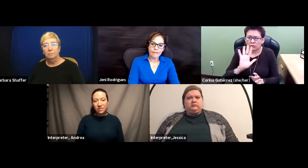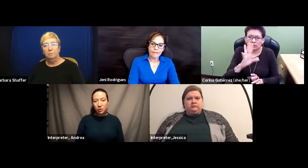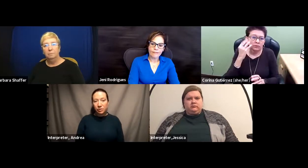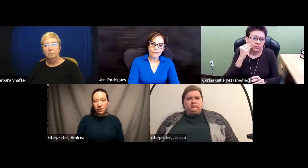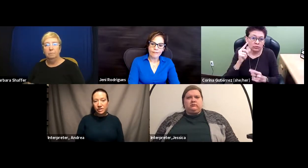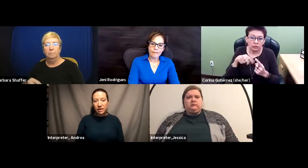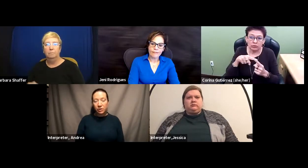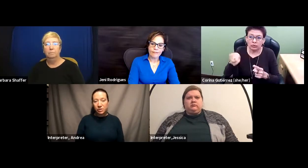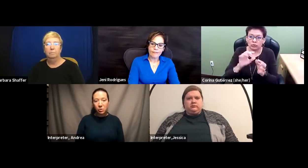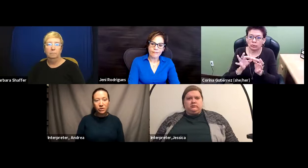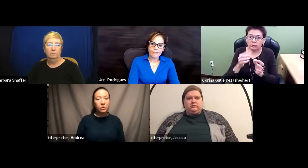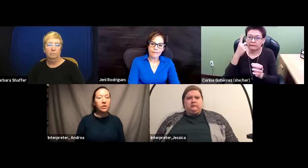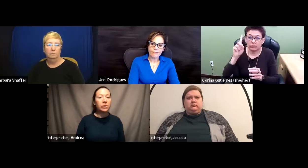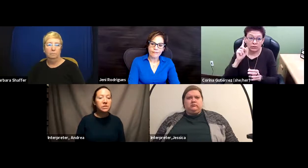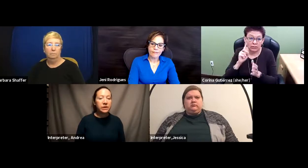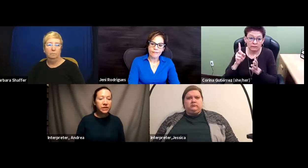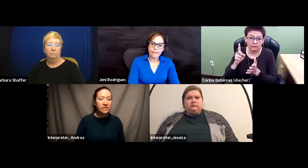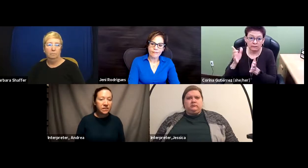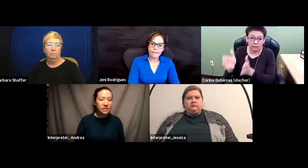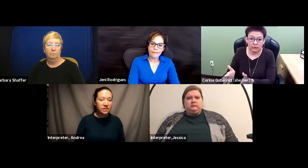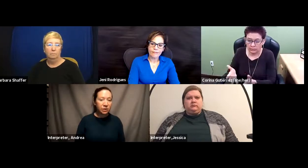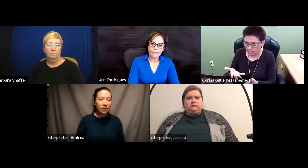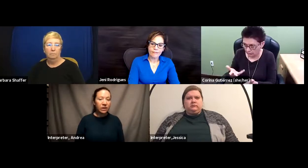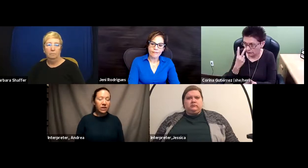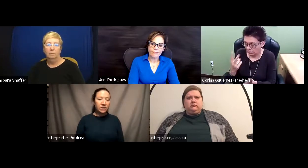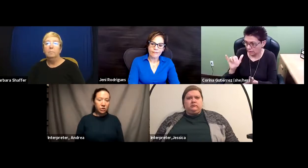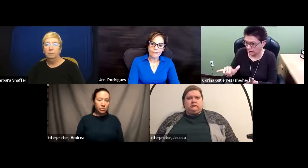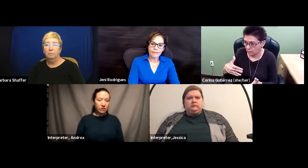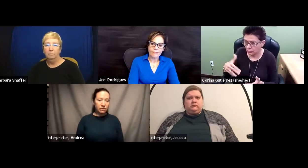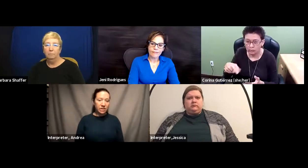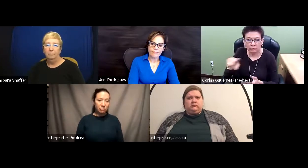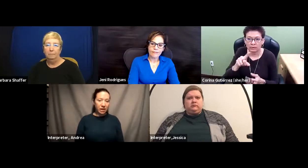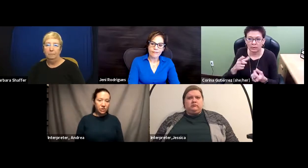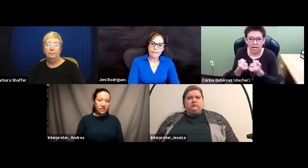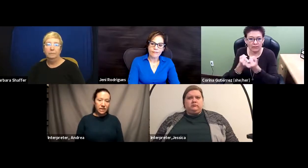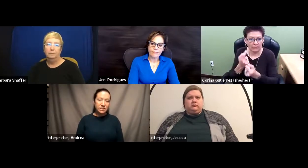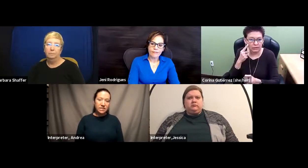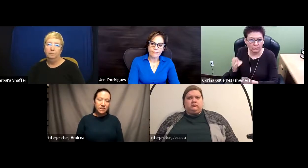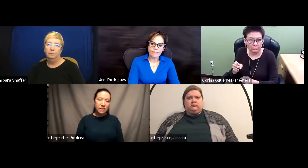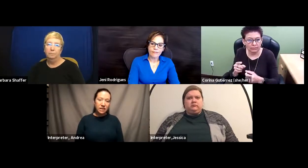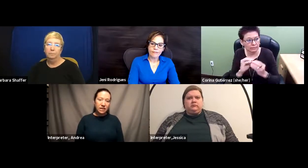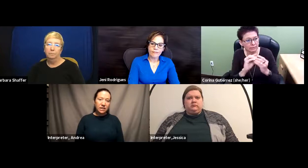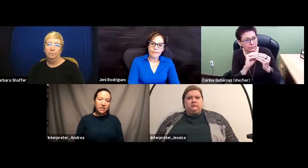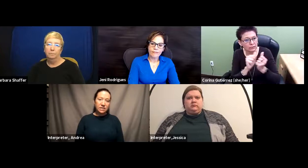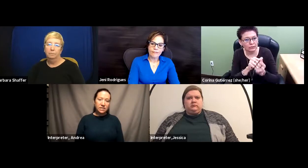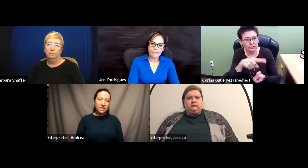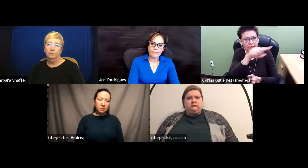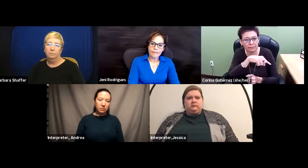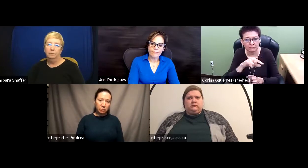interpreters, I'm also wondering what your experience is as well, interpreting for deaf patients and seeing this type of